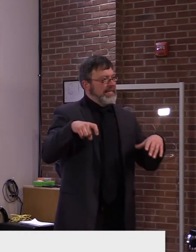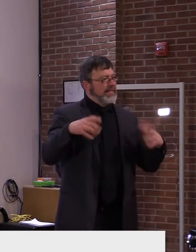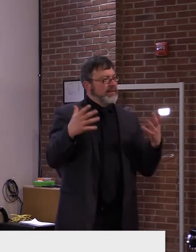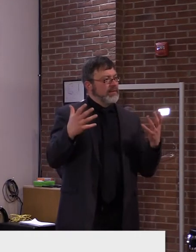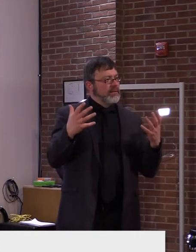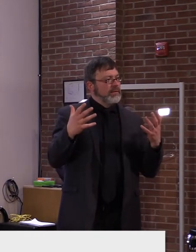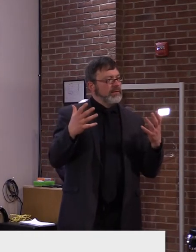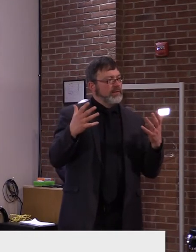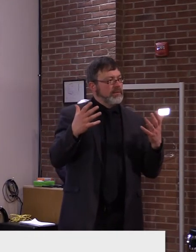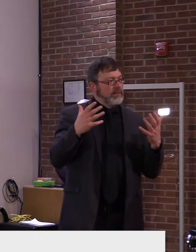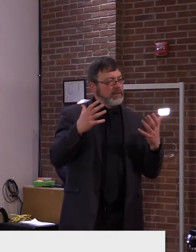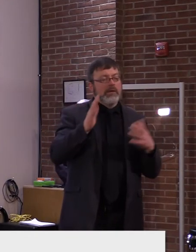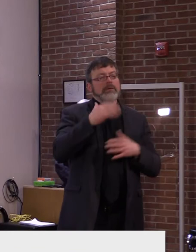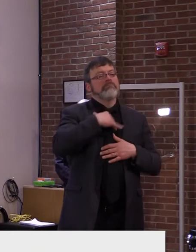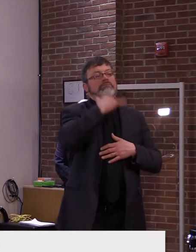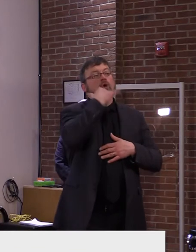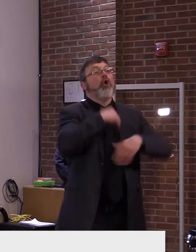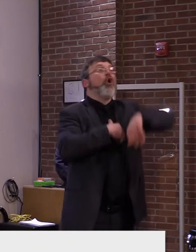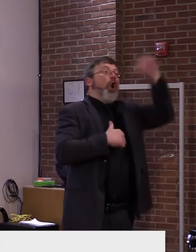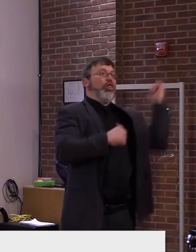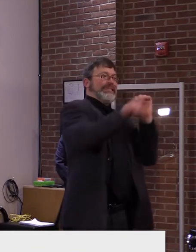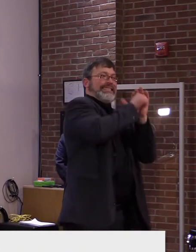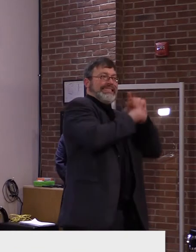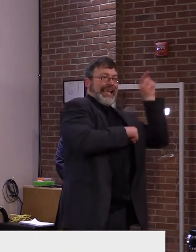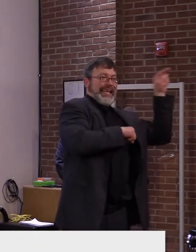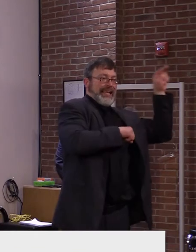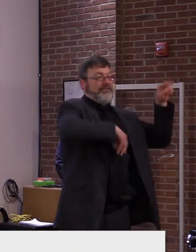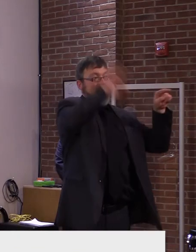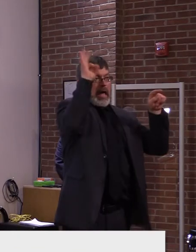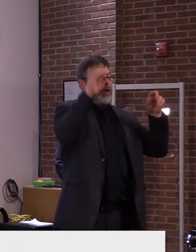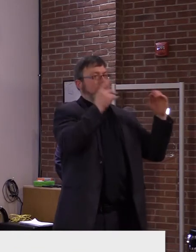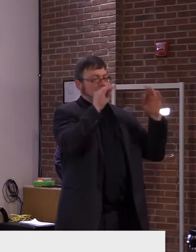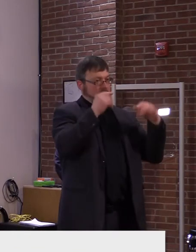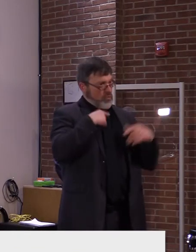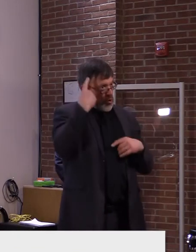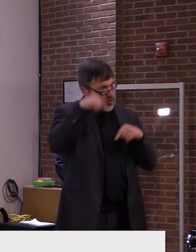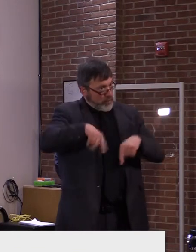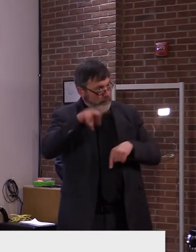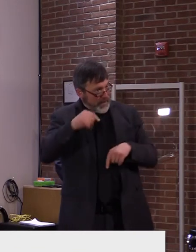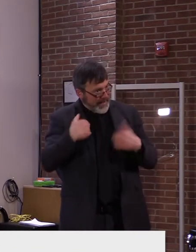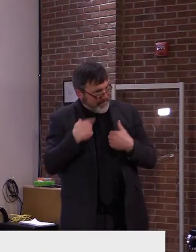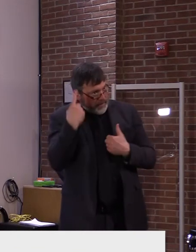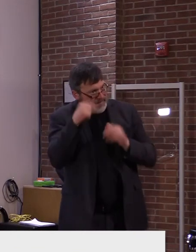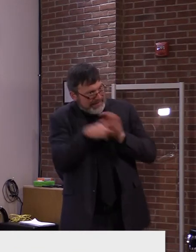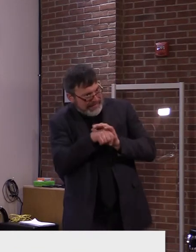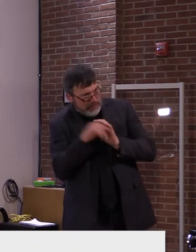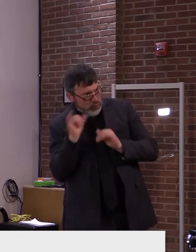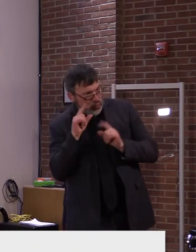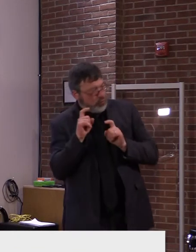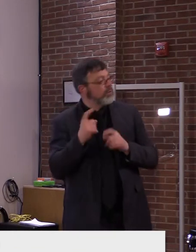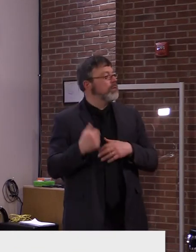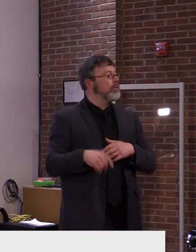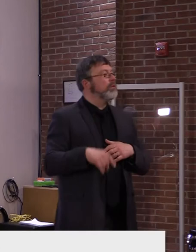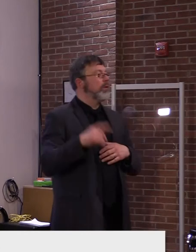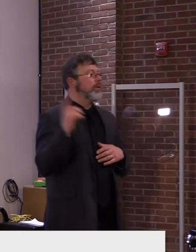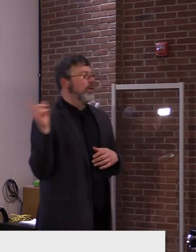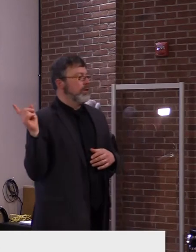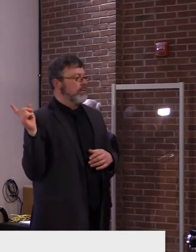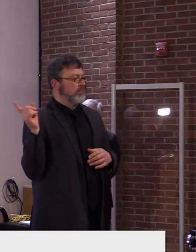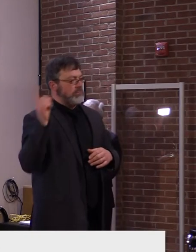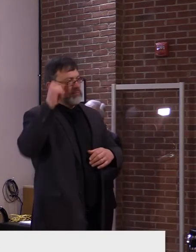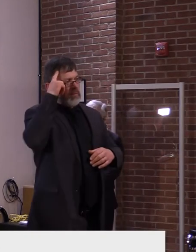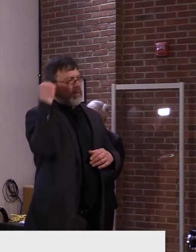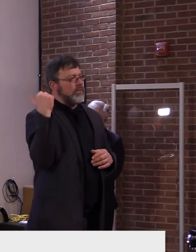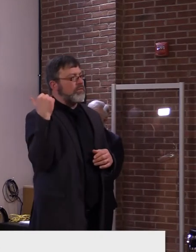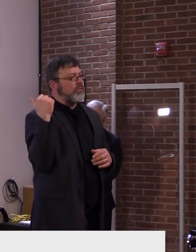Vermont? Are we finding hidden stashes? Yeah, I don't know if I, uh, I don't know if I, I don't know if if I would describe them as